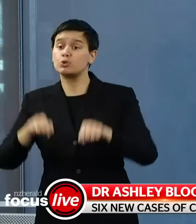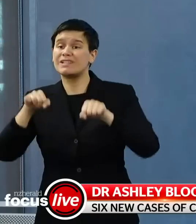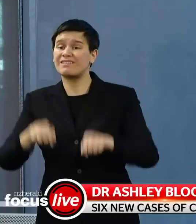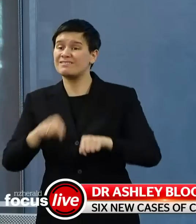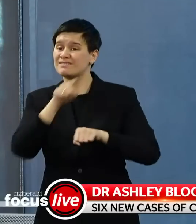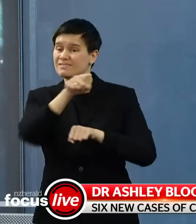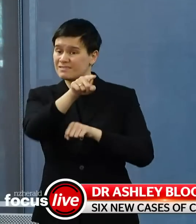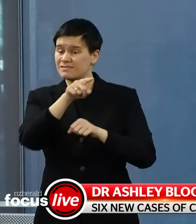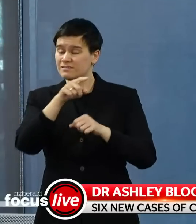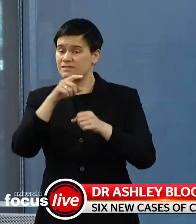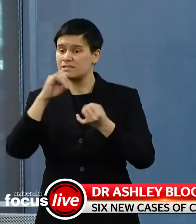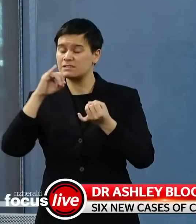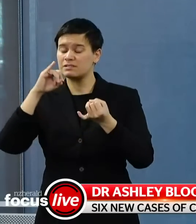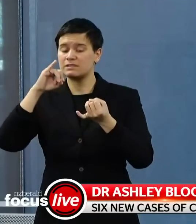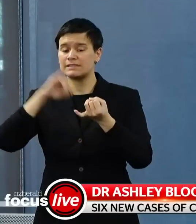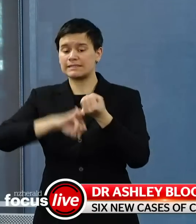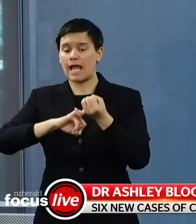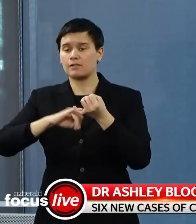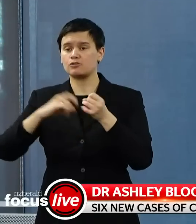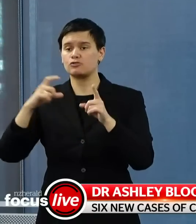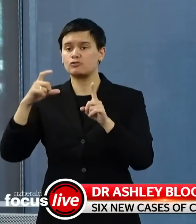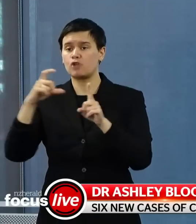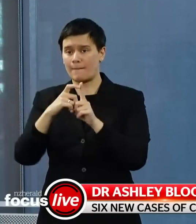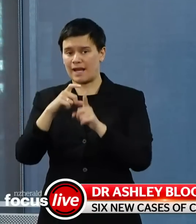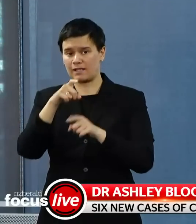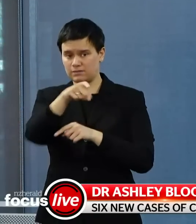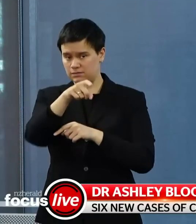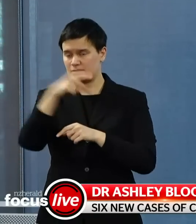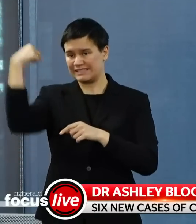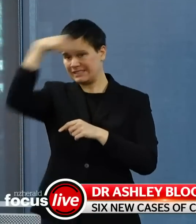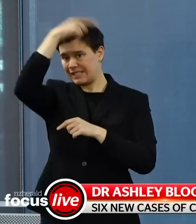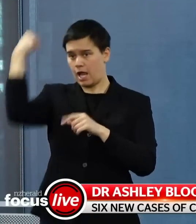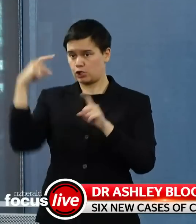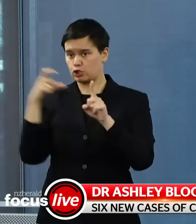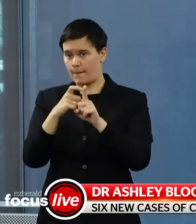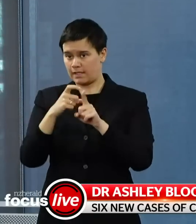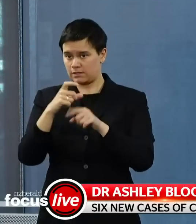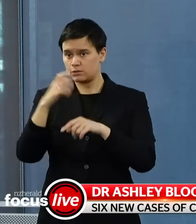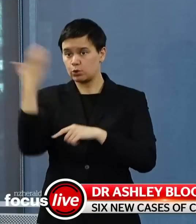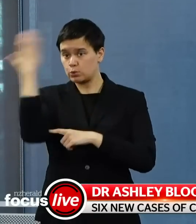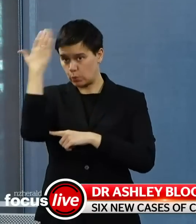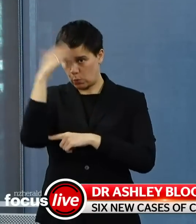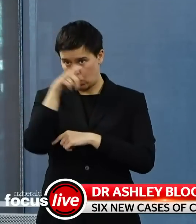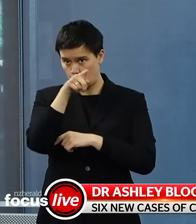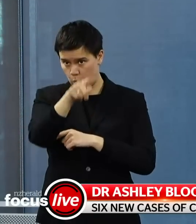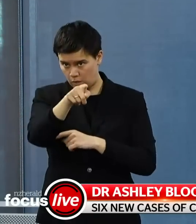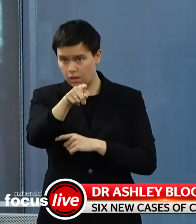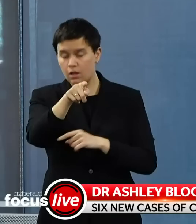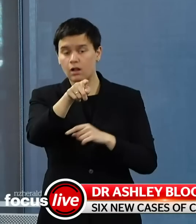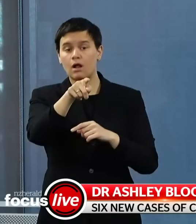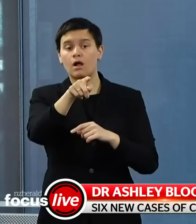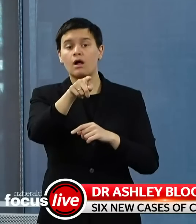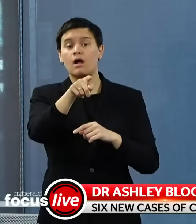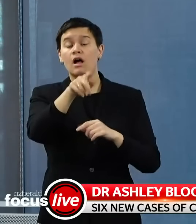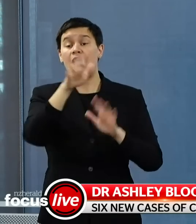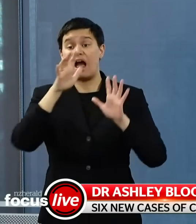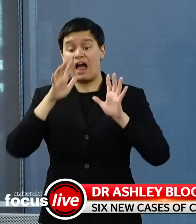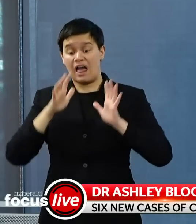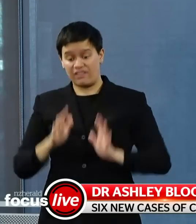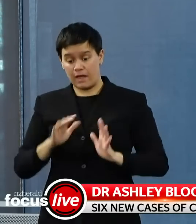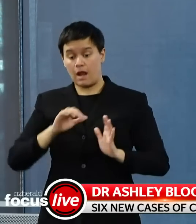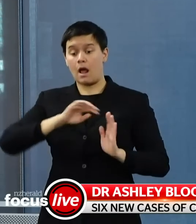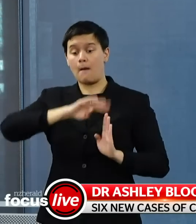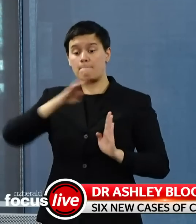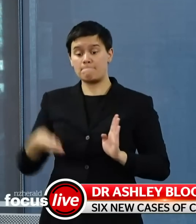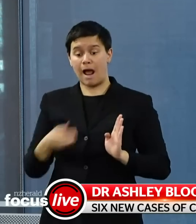around their bereavement event were not previous contacts or close contacts of the Mount